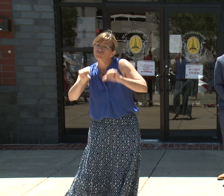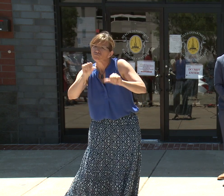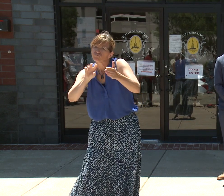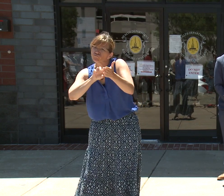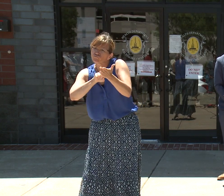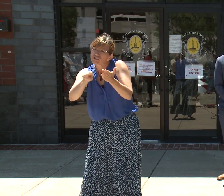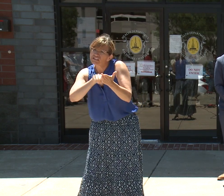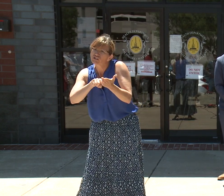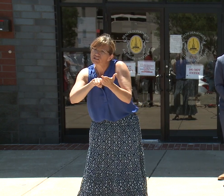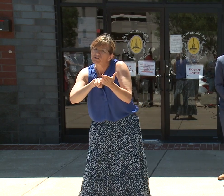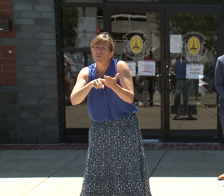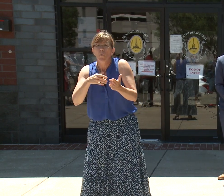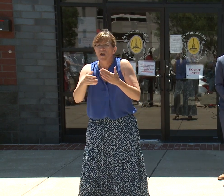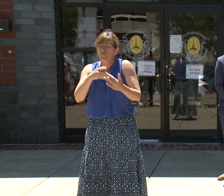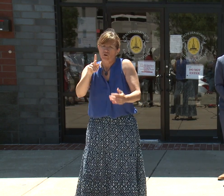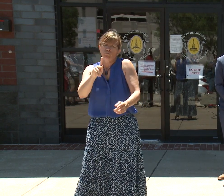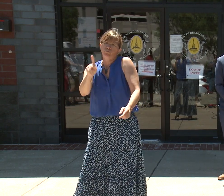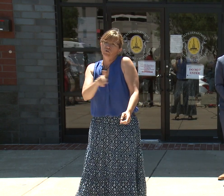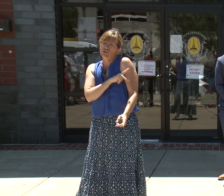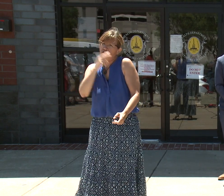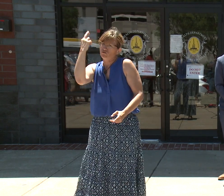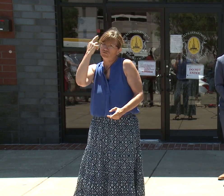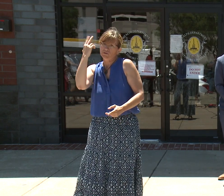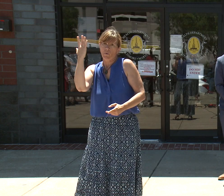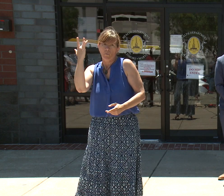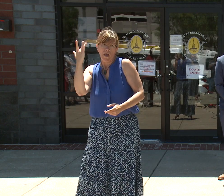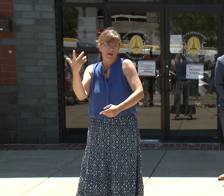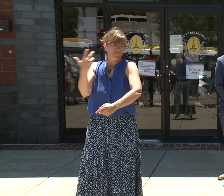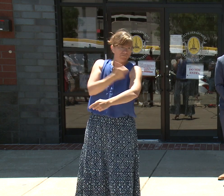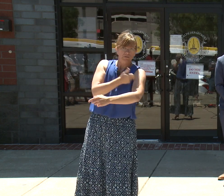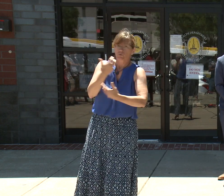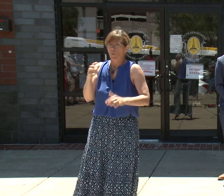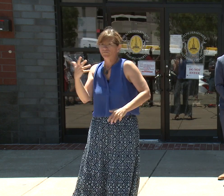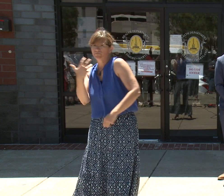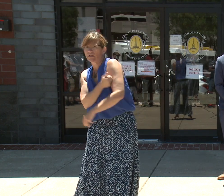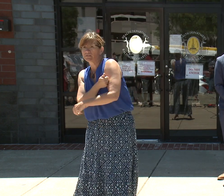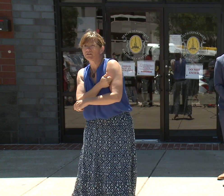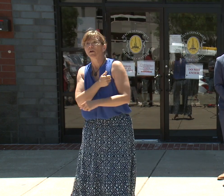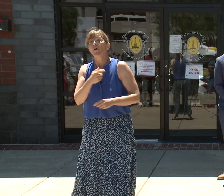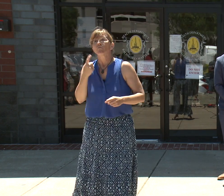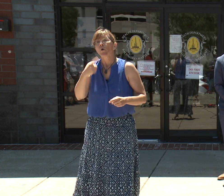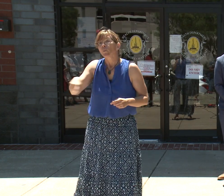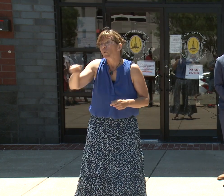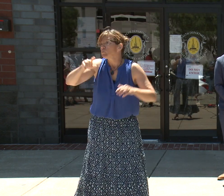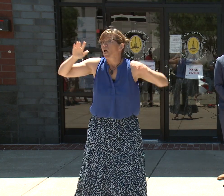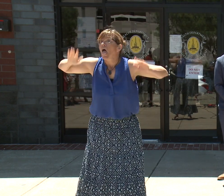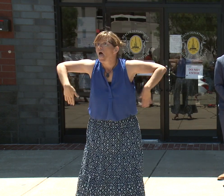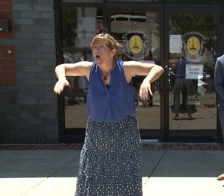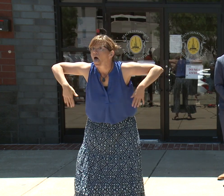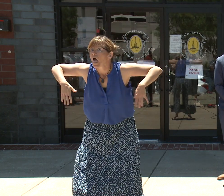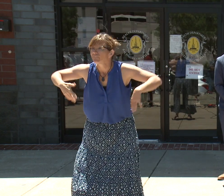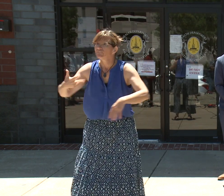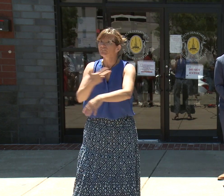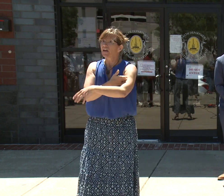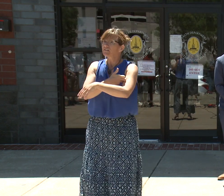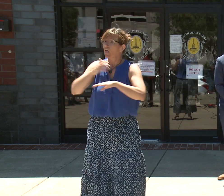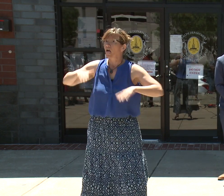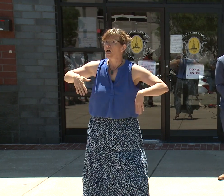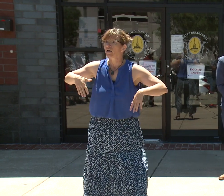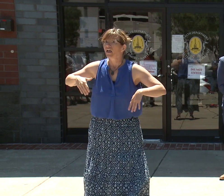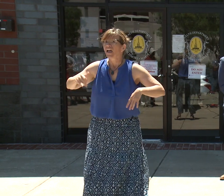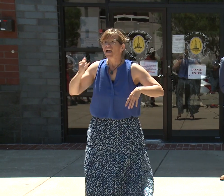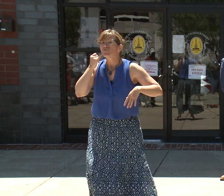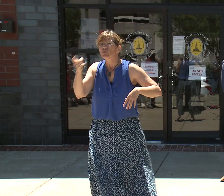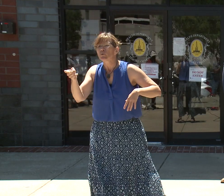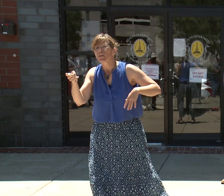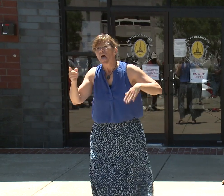reason, I want to thank you. Now I'd like to address our unvaccinated population here in Baltimore City. If you're unvaccinated,